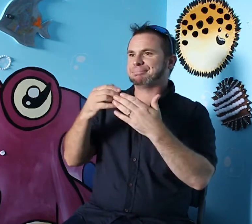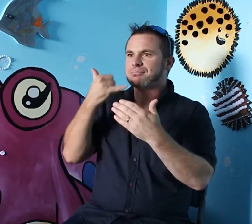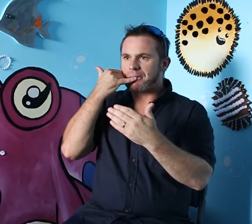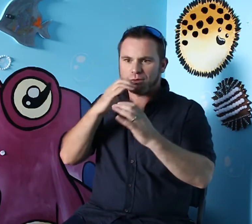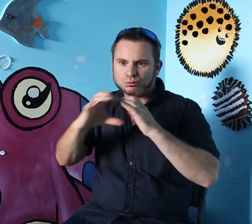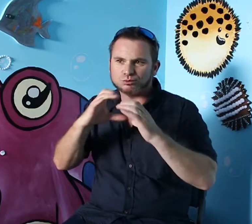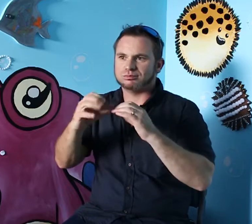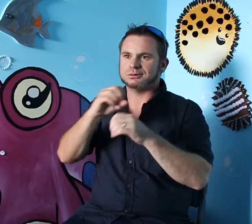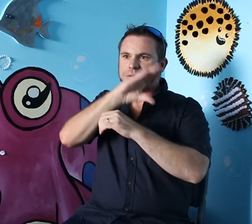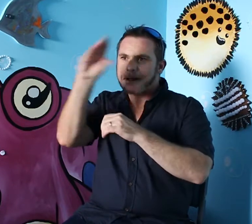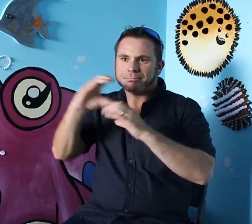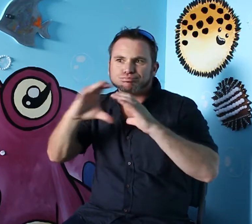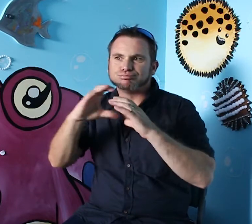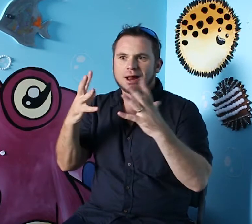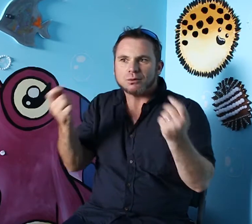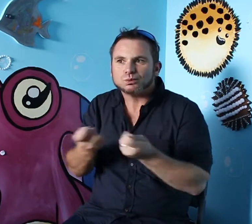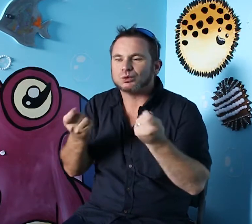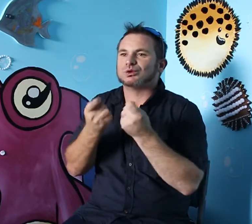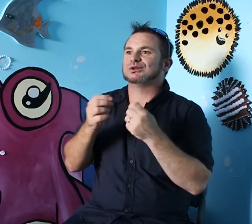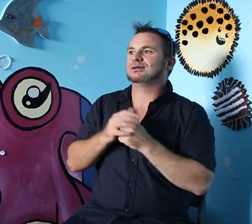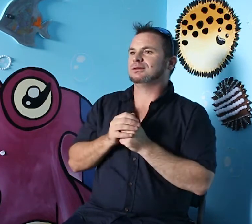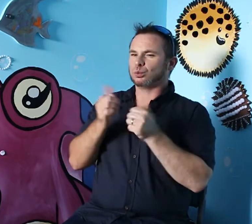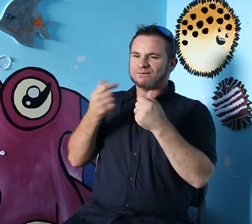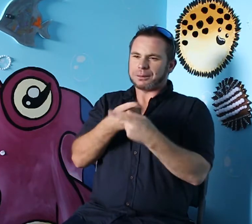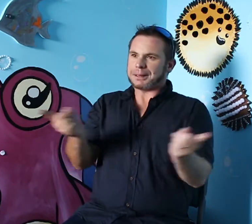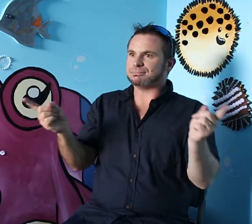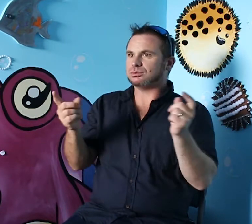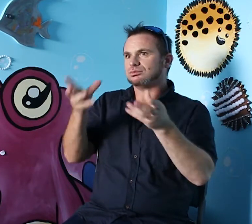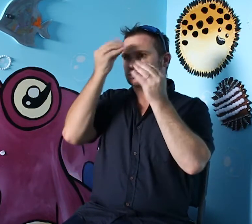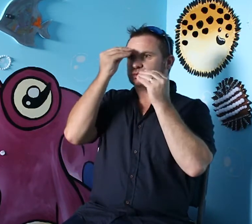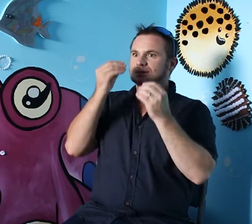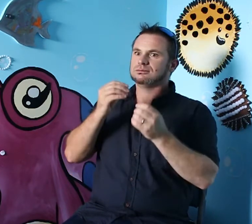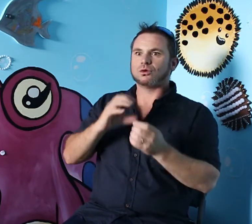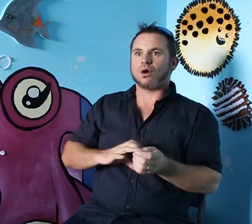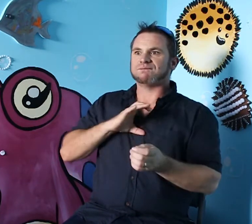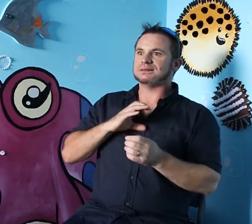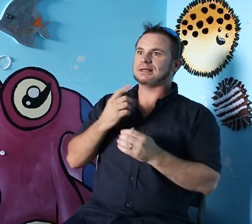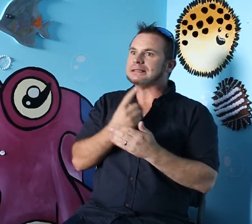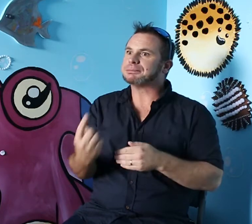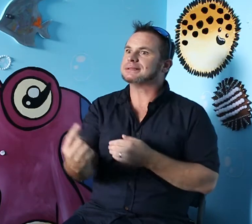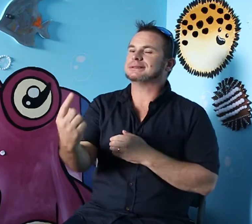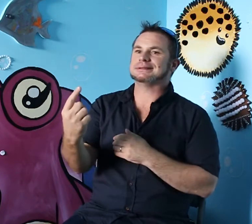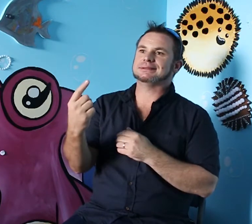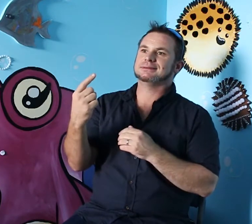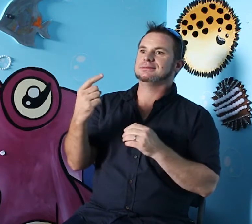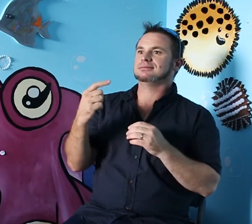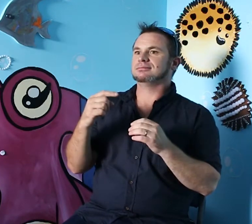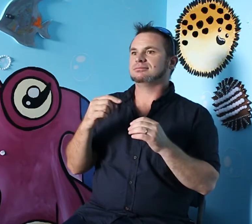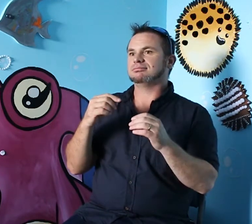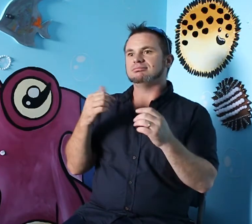are relevant to Deaf people like the New Zealand Relay system, know, how Skype works. You know, things that are relevant for them to learn to build up their confidence and